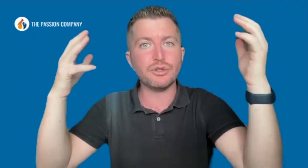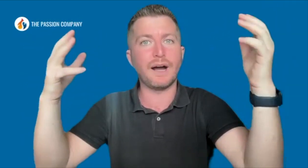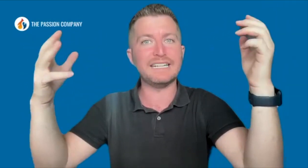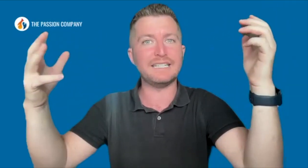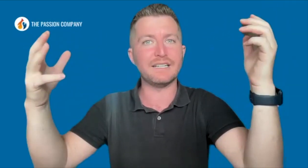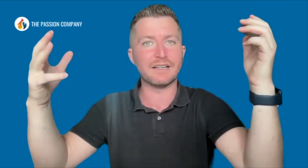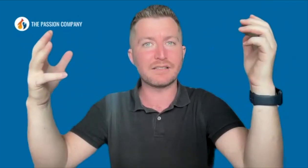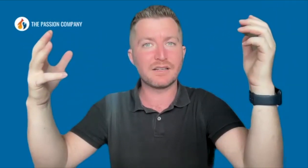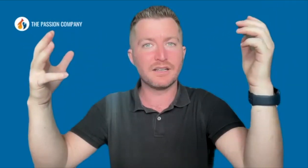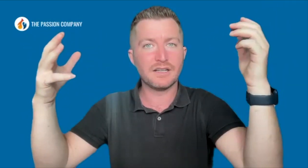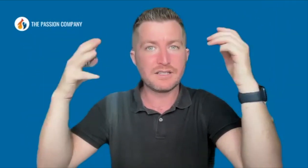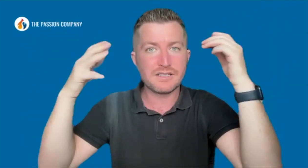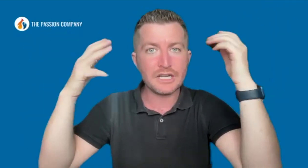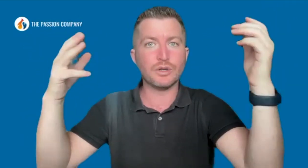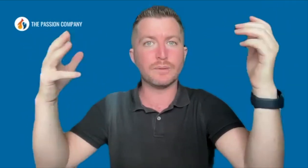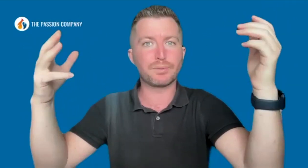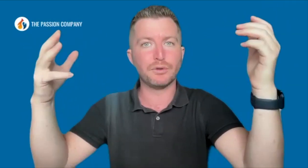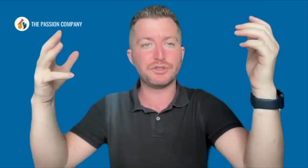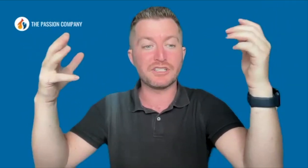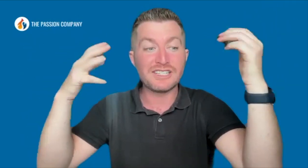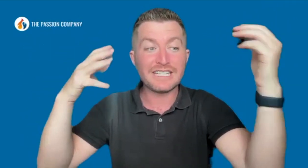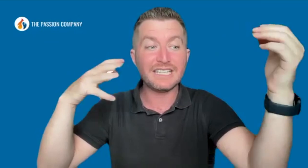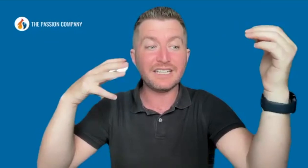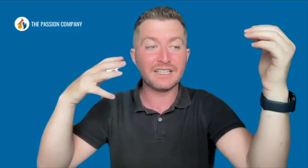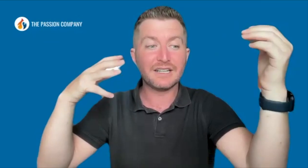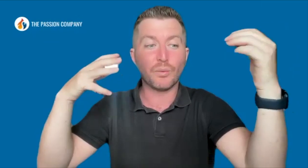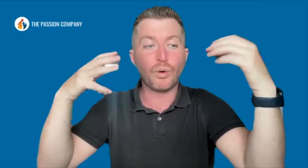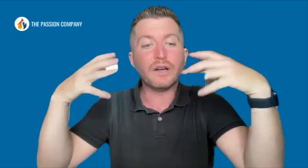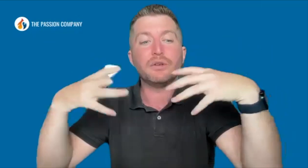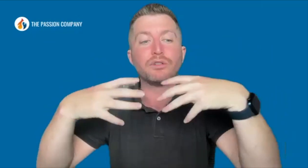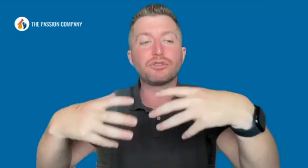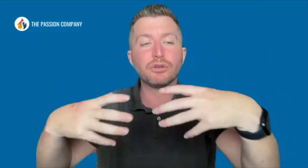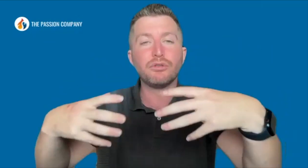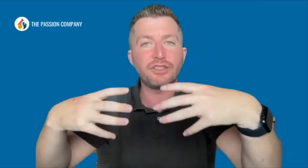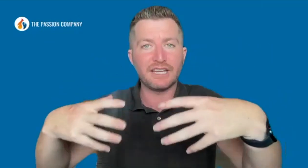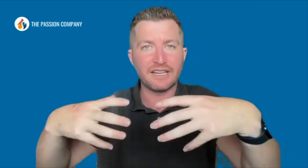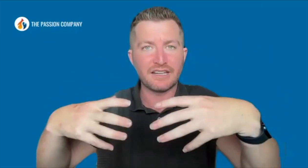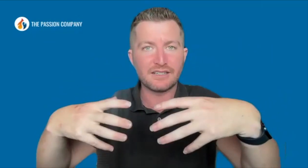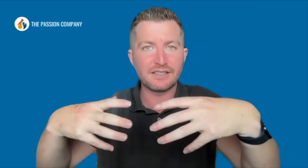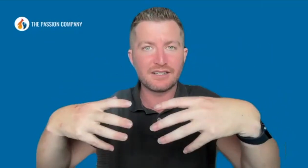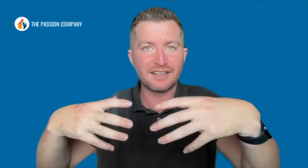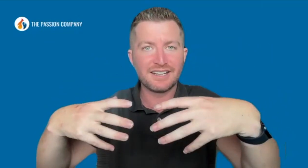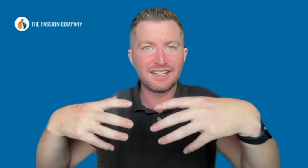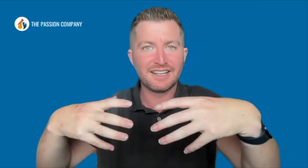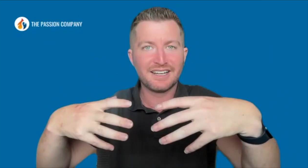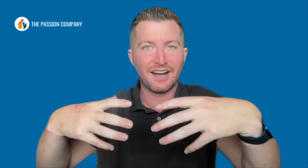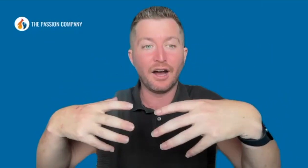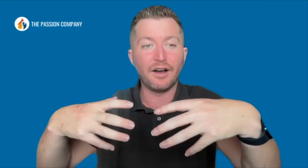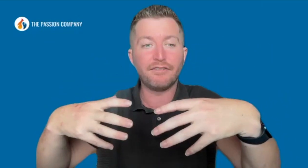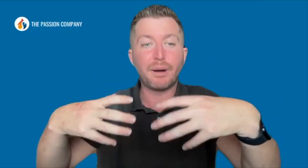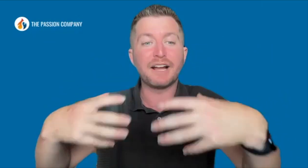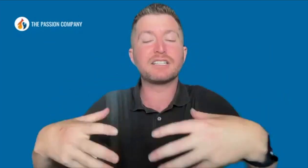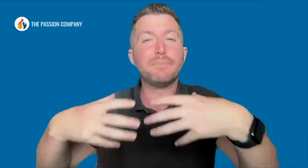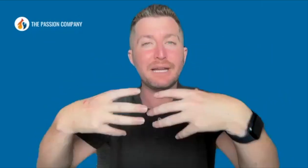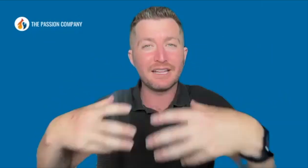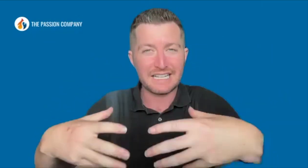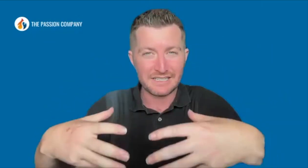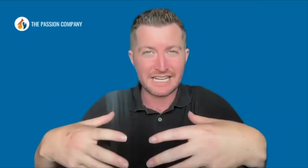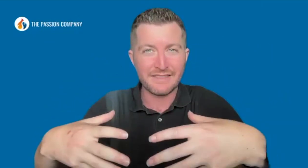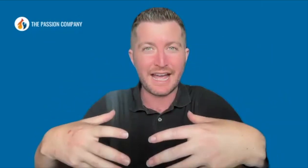ideas, see new approaches, see what your truth is of possibilities in that